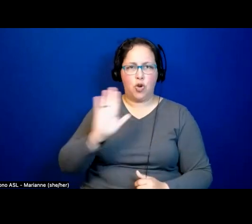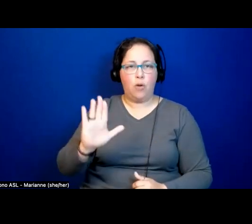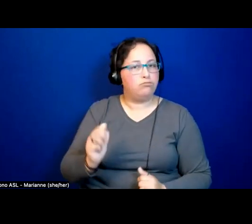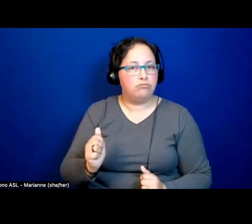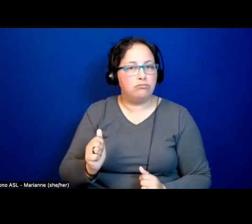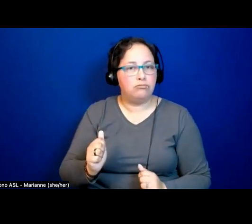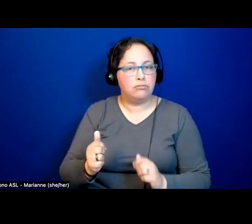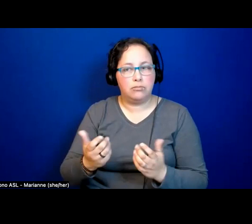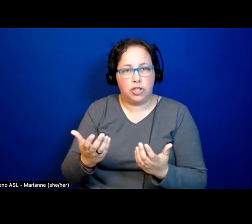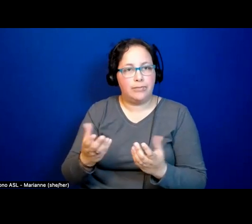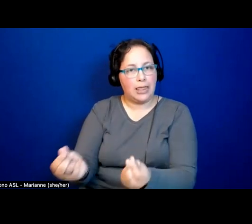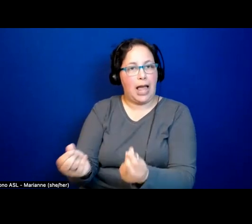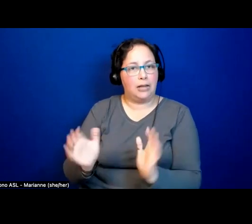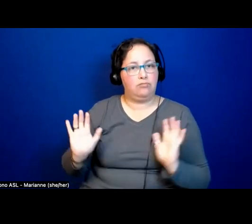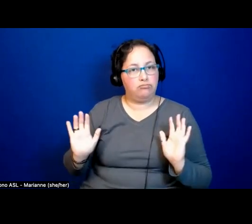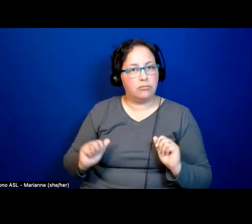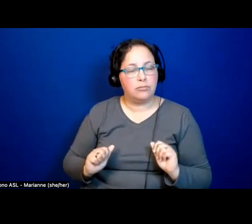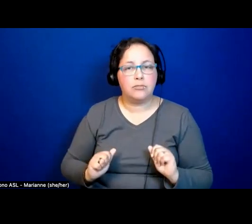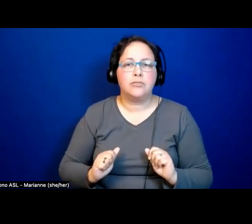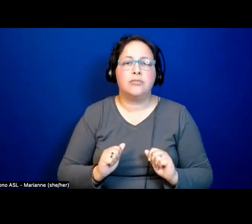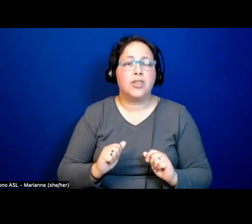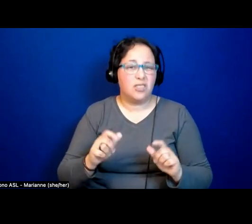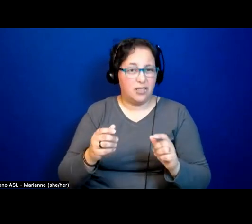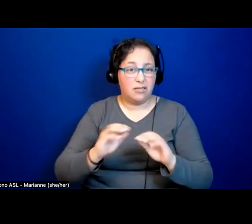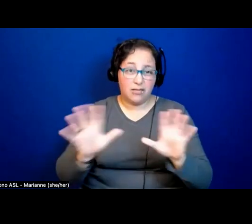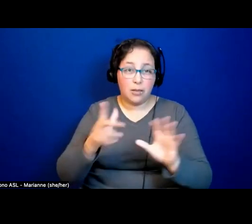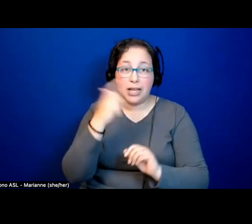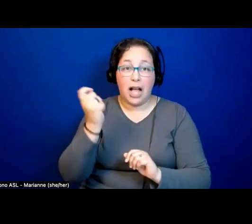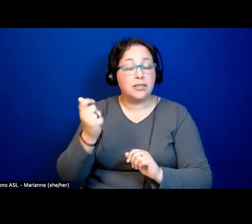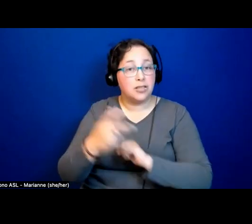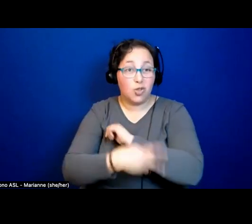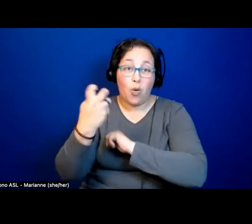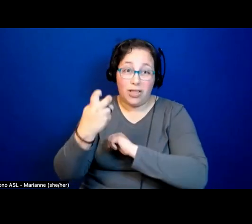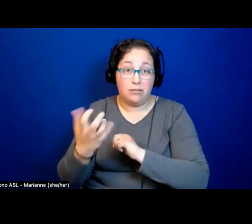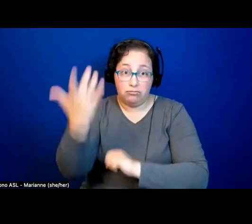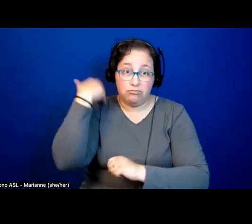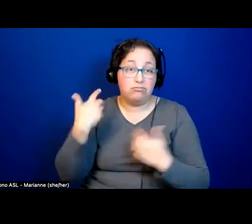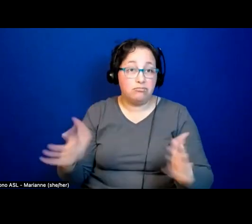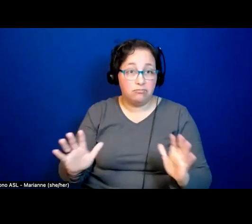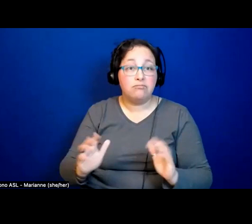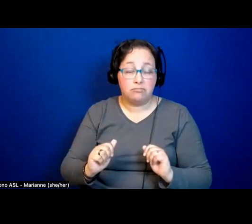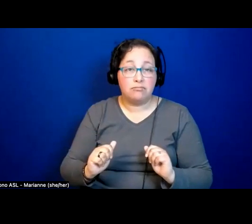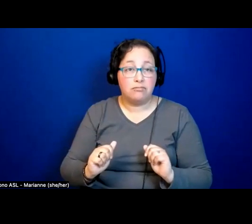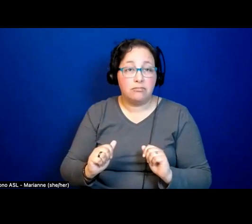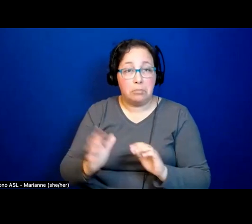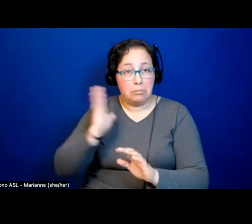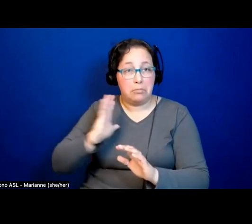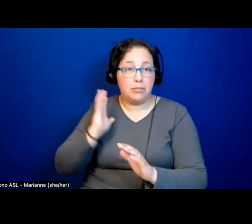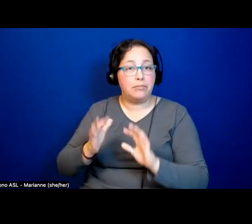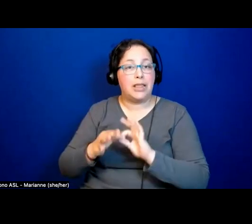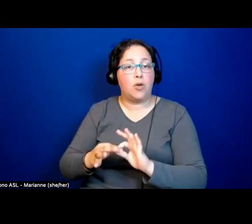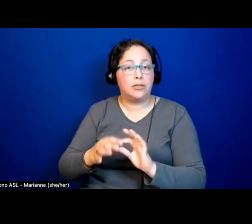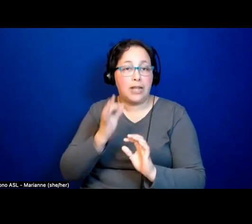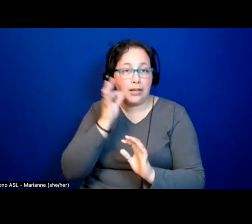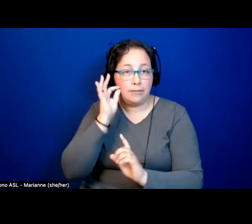And that I don't think can be, that is not a task that can be vested in the current institutions